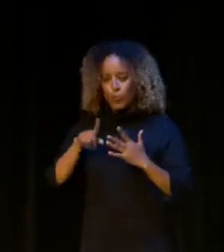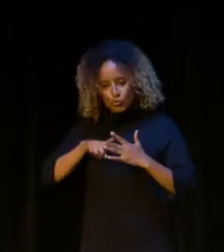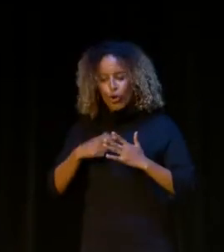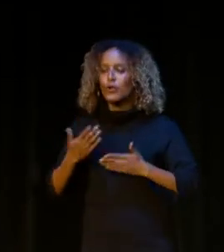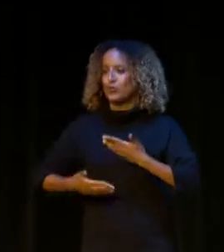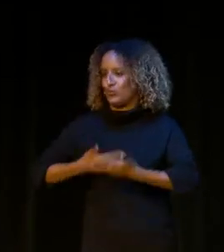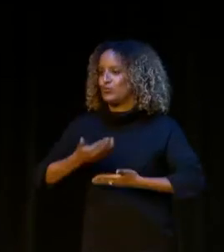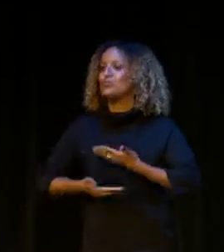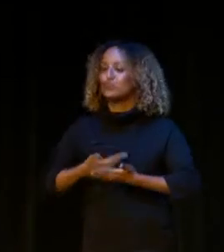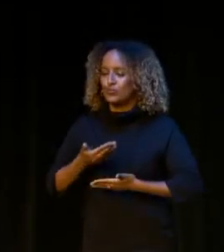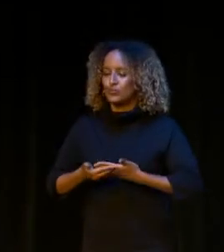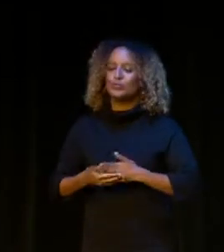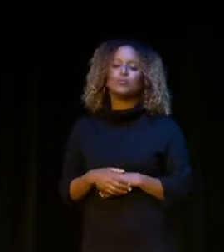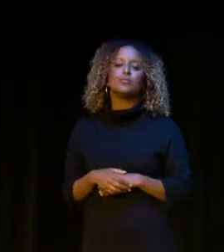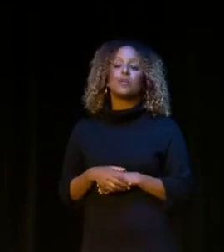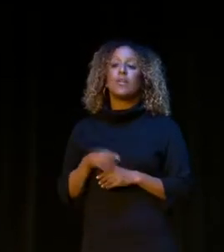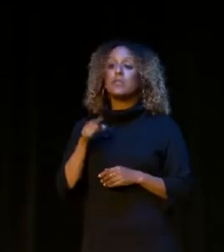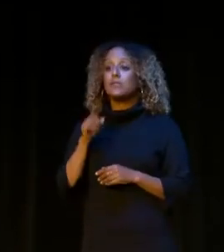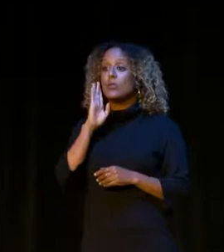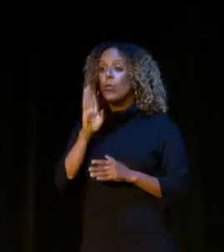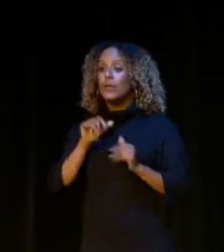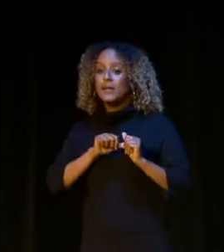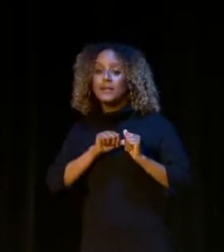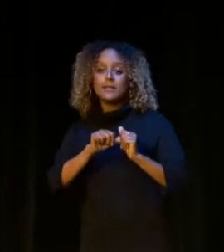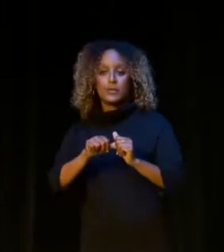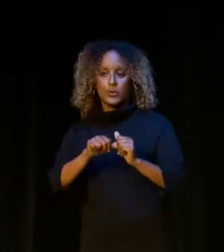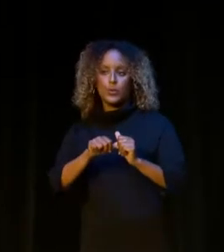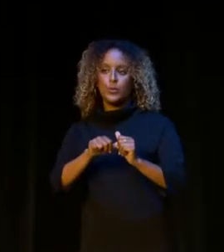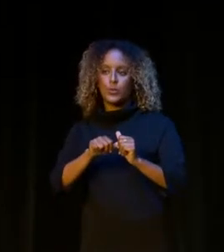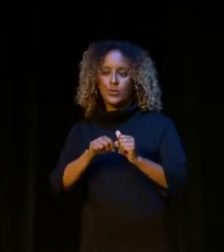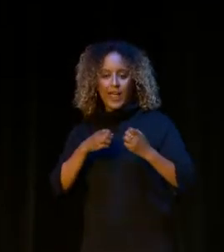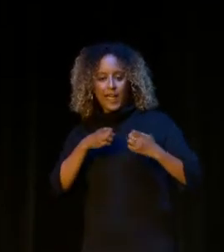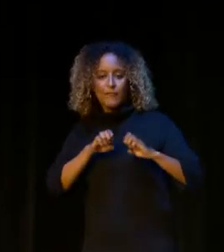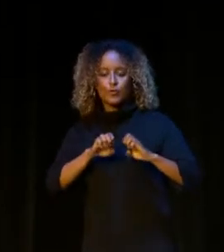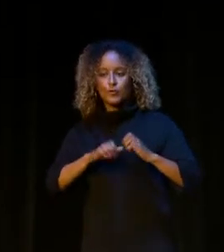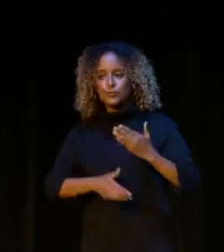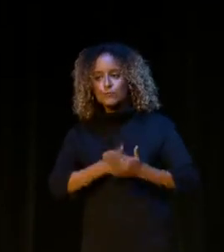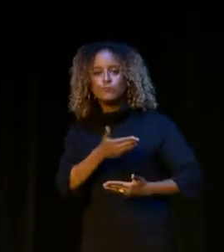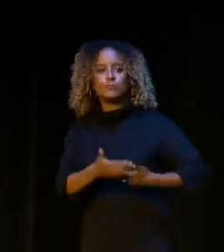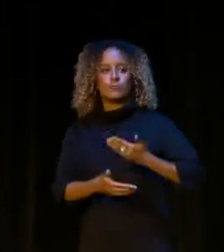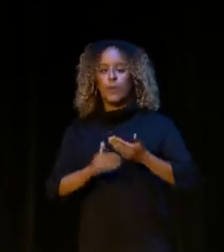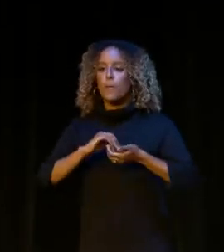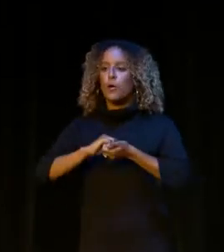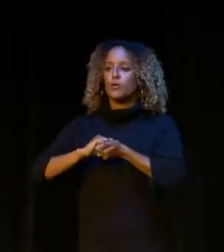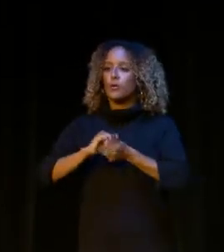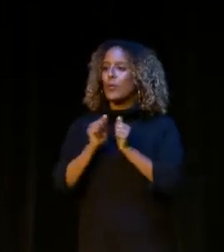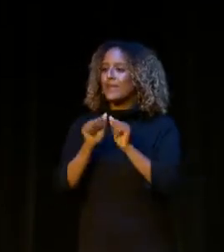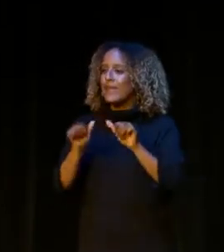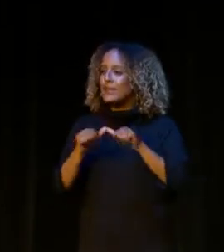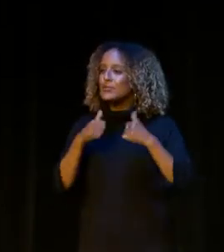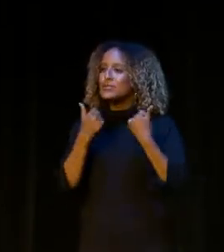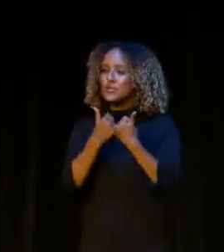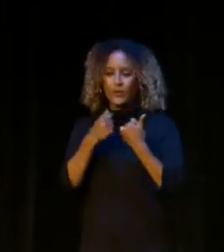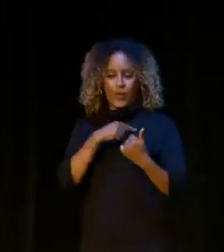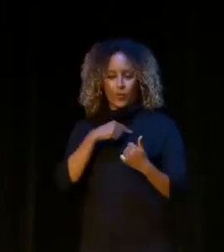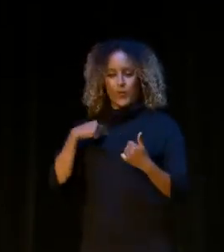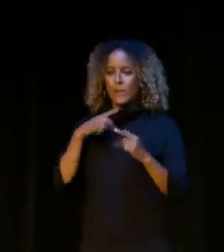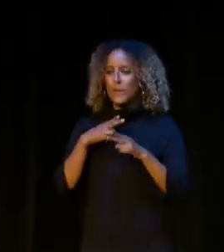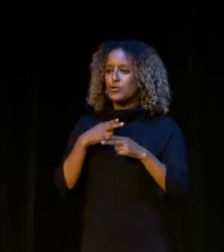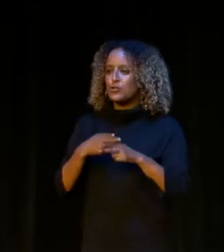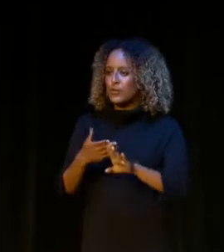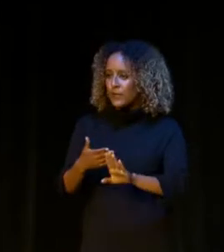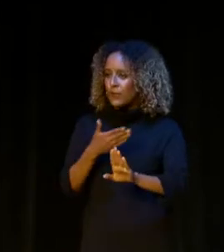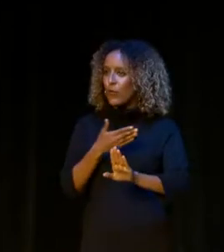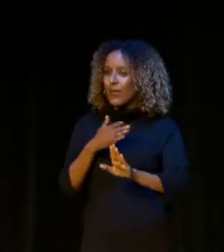And so I think this will be a continued living effort in partnership with the agencies that I mentioned before, but